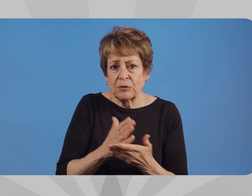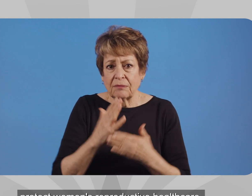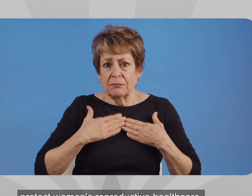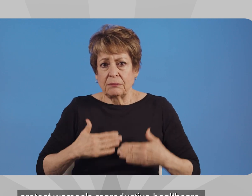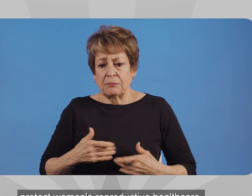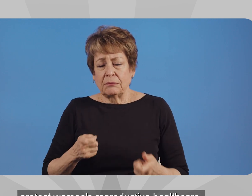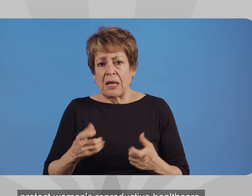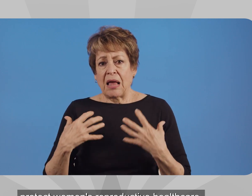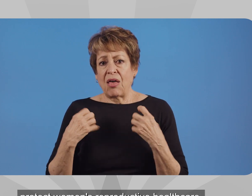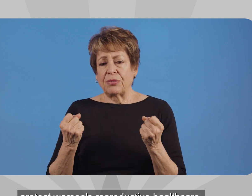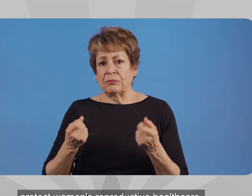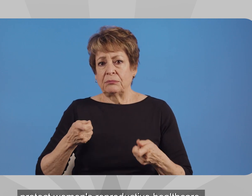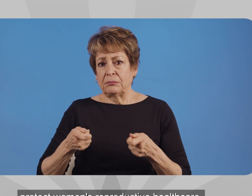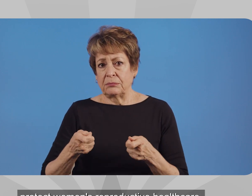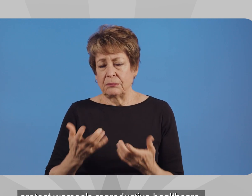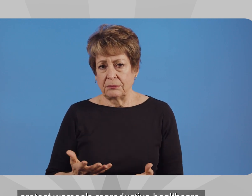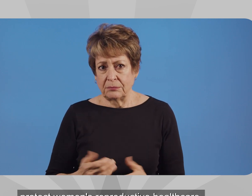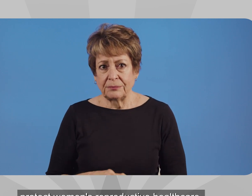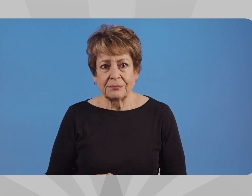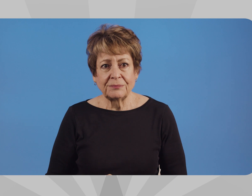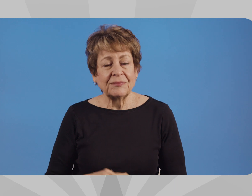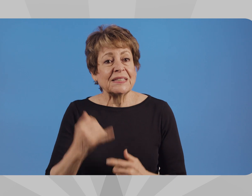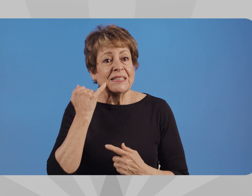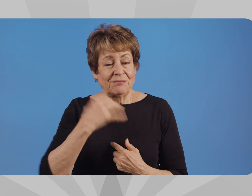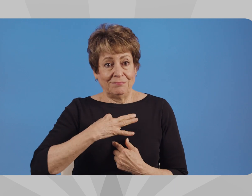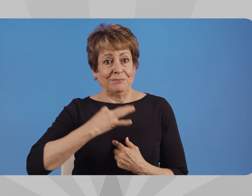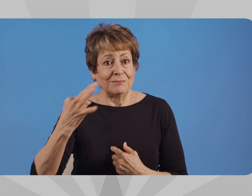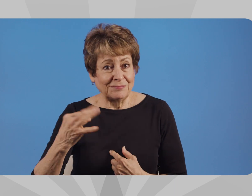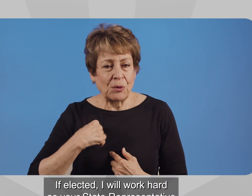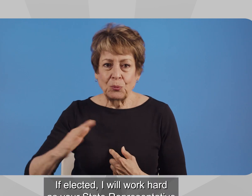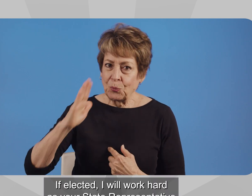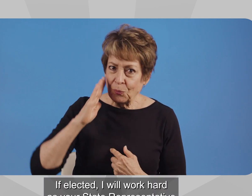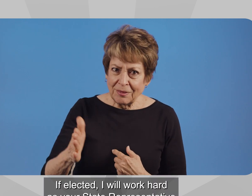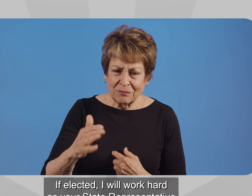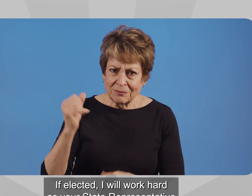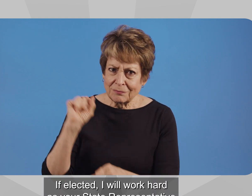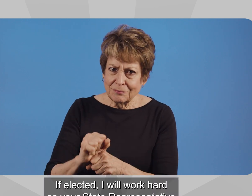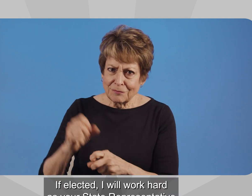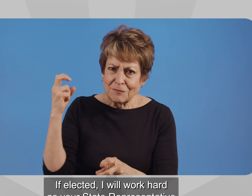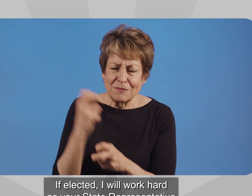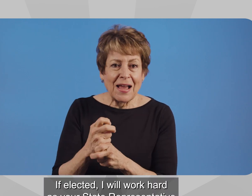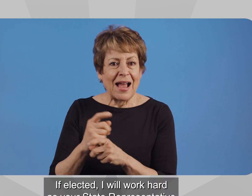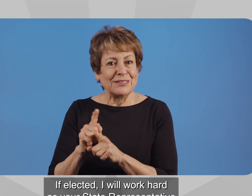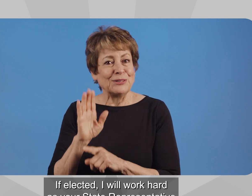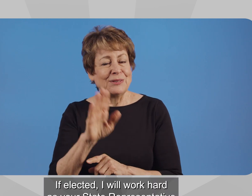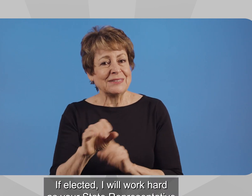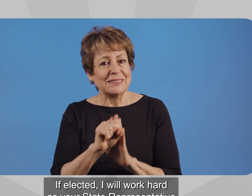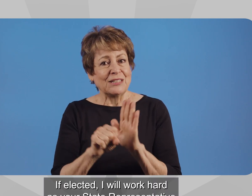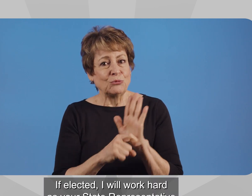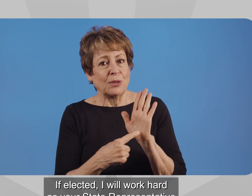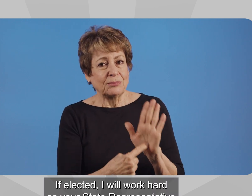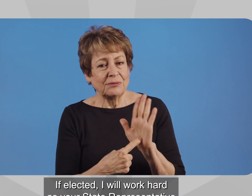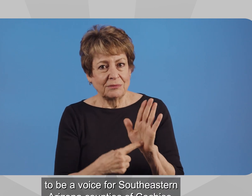Protect women's reproductive health care. If elected, I will work hard as your